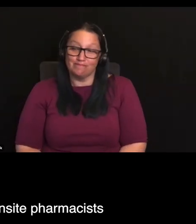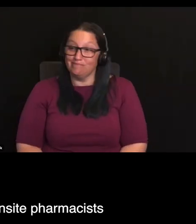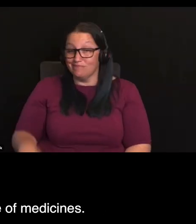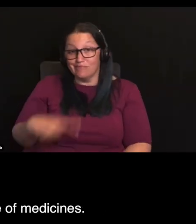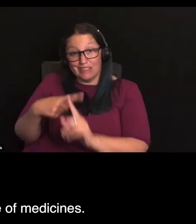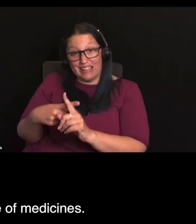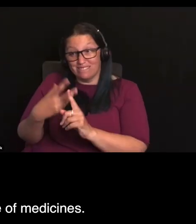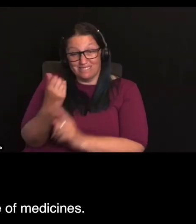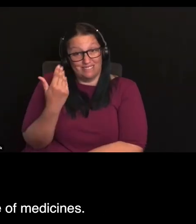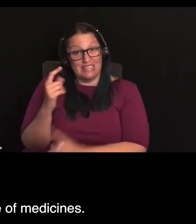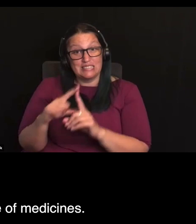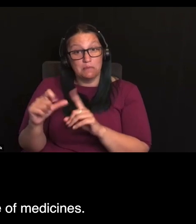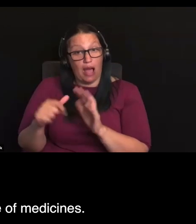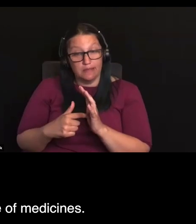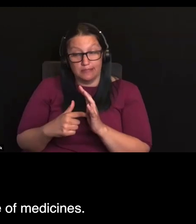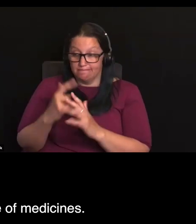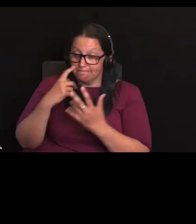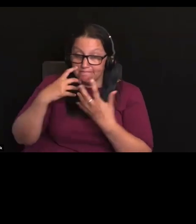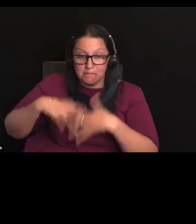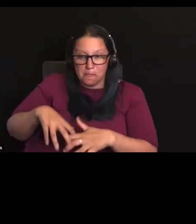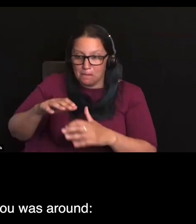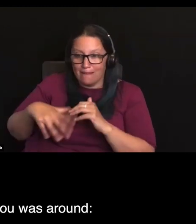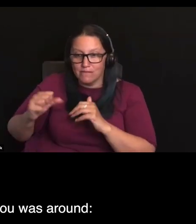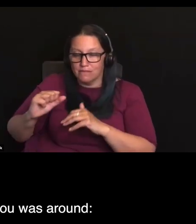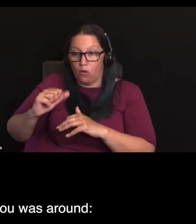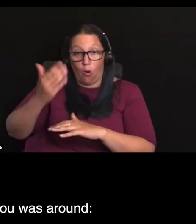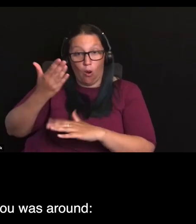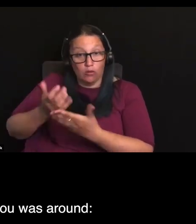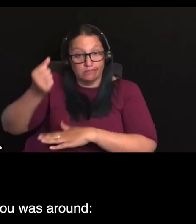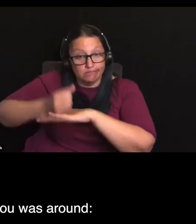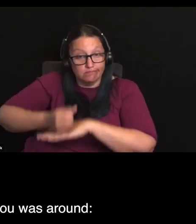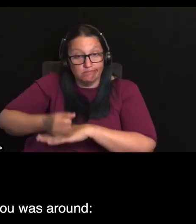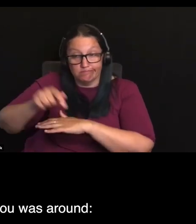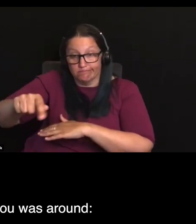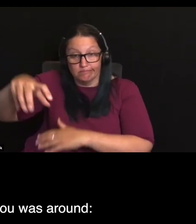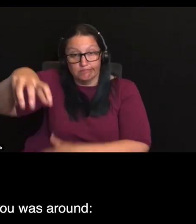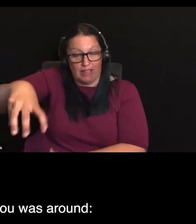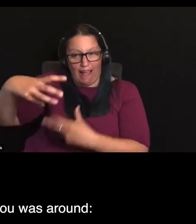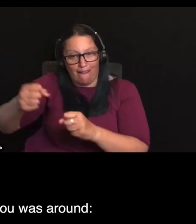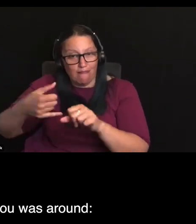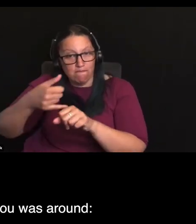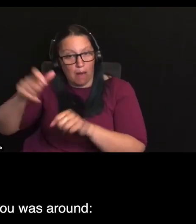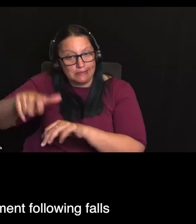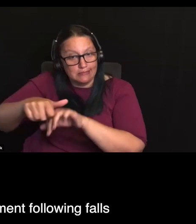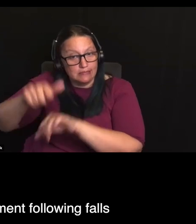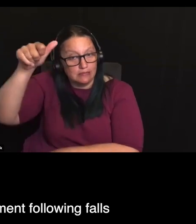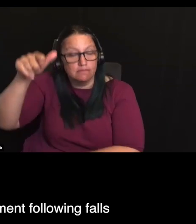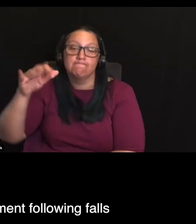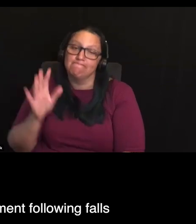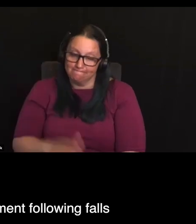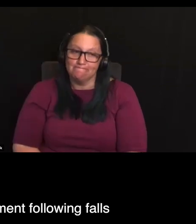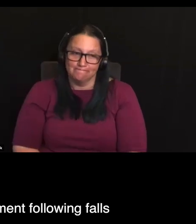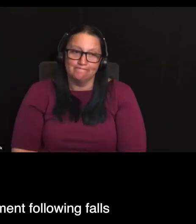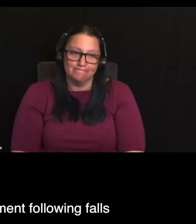pharmacists and their role in that quality use of medicines. Yeah, second question for you was around falls